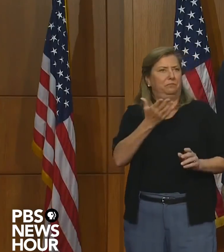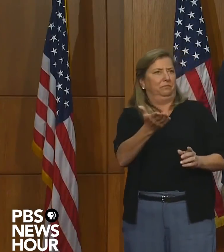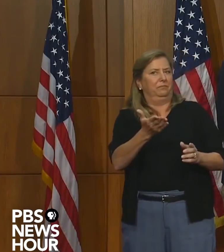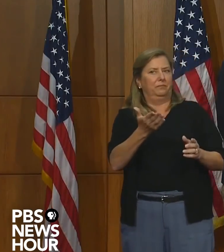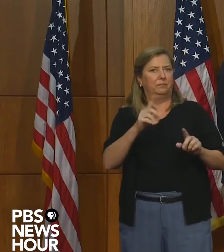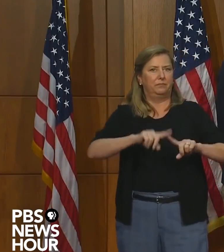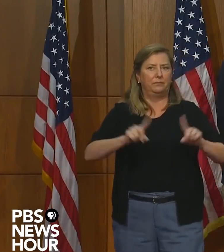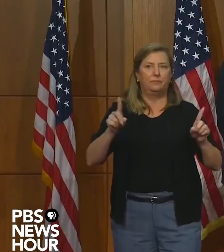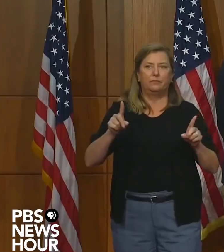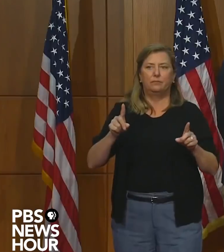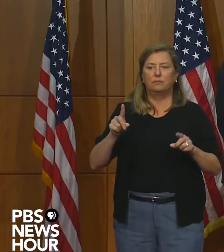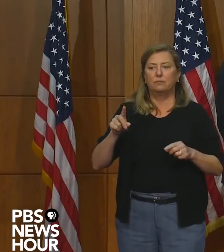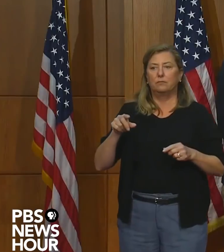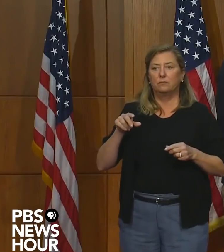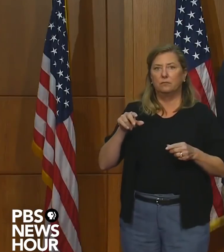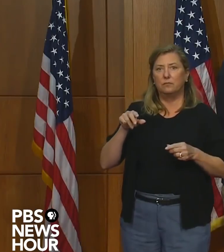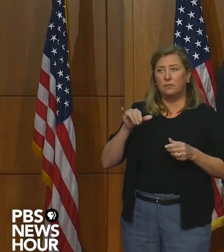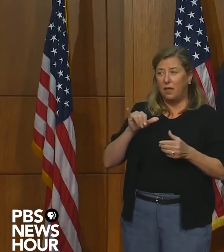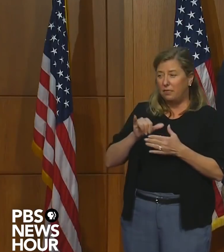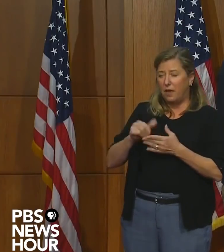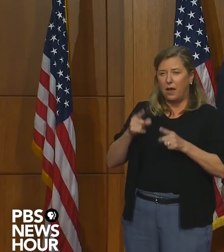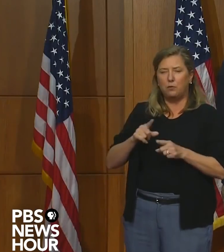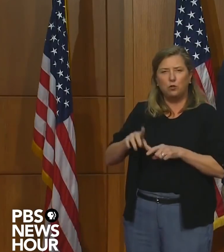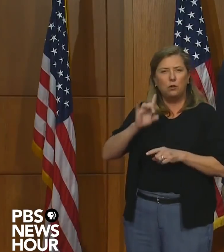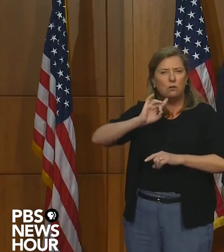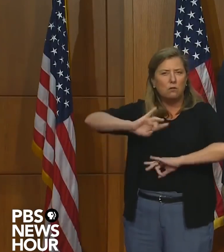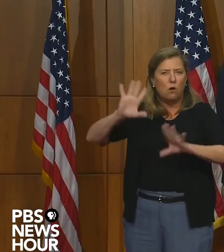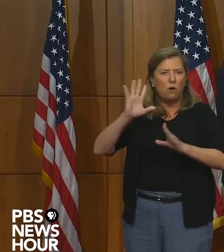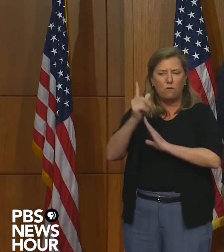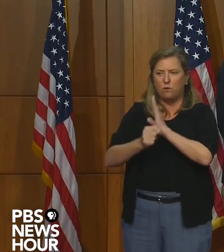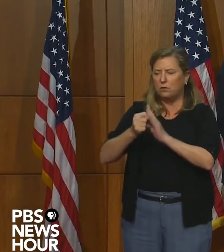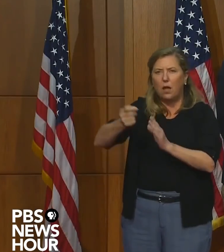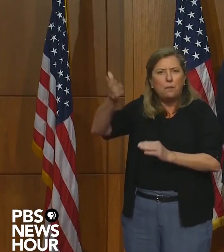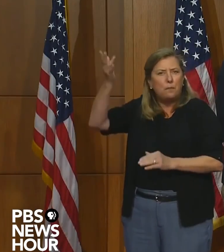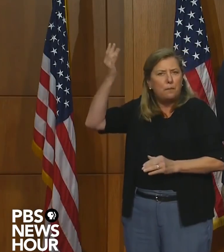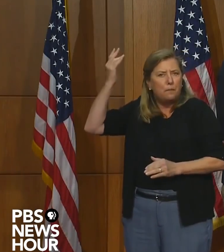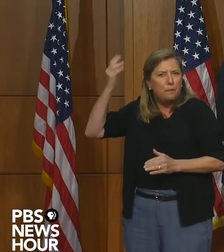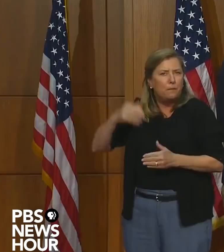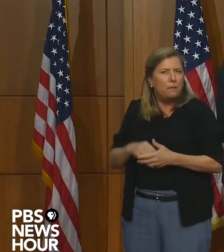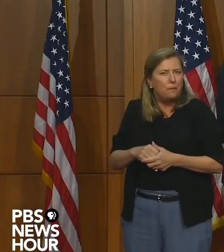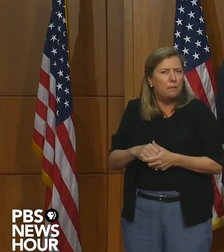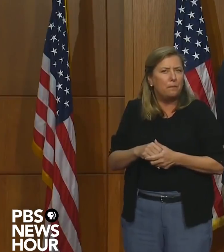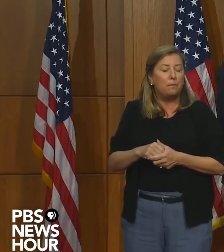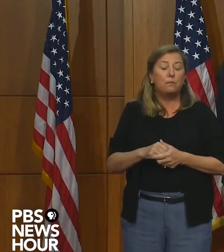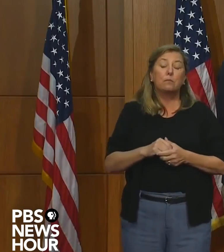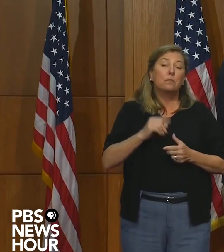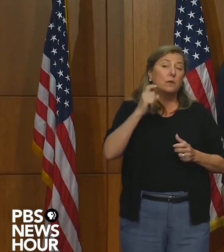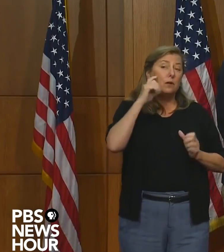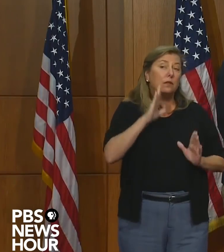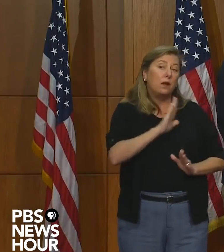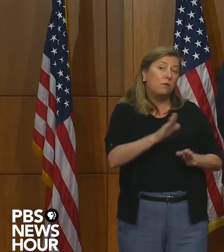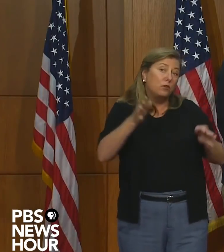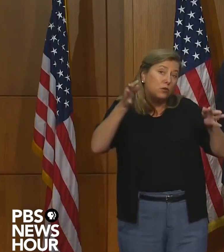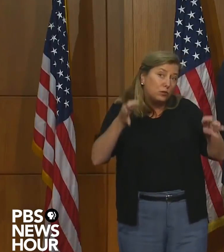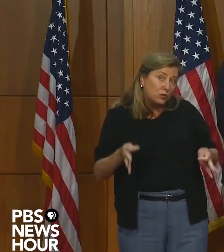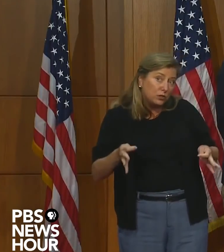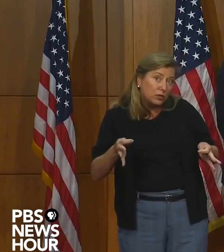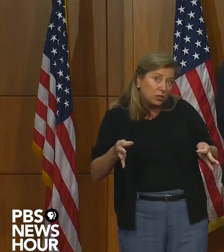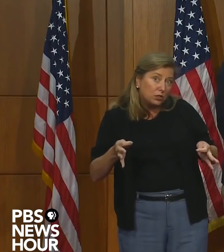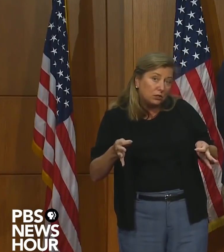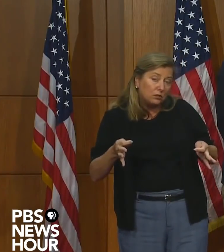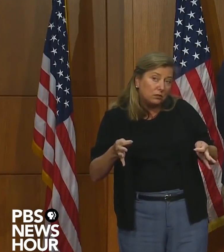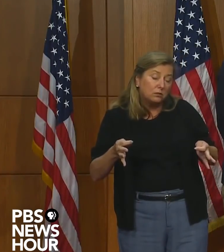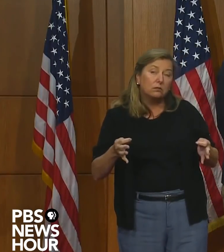during the darkest part of our past. The governor's decision today to continue